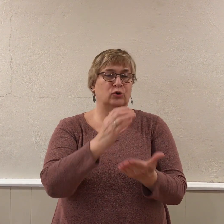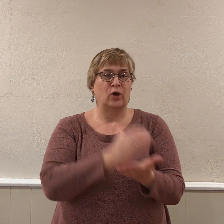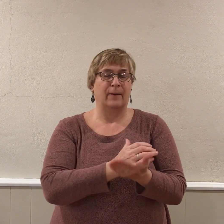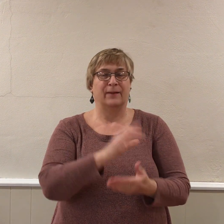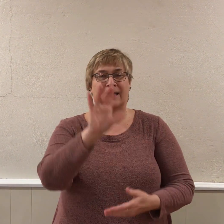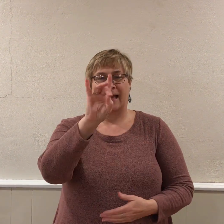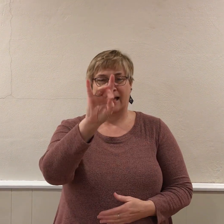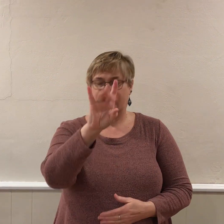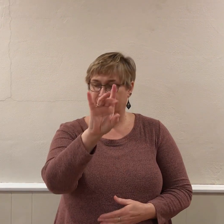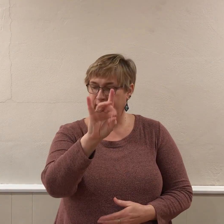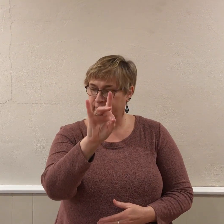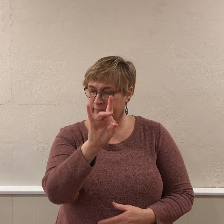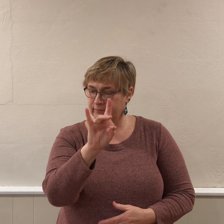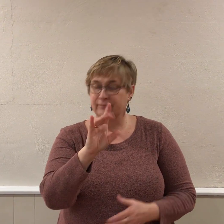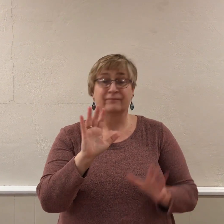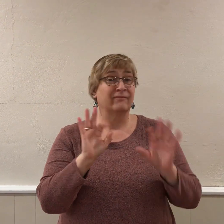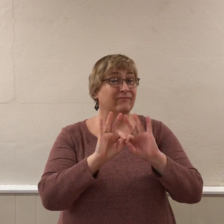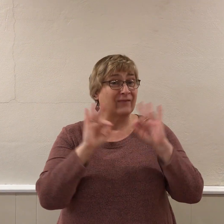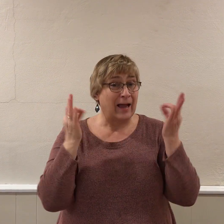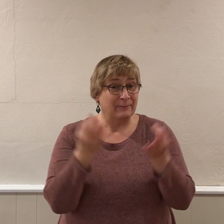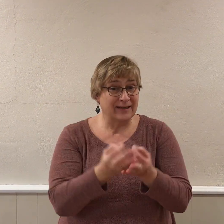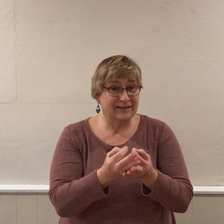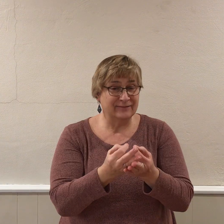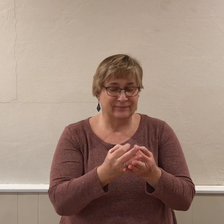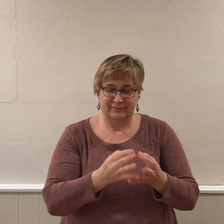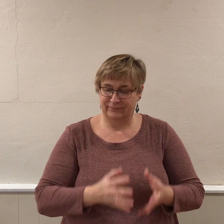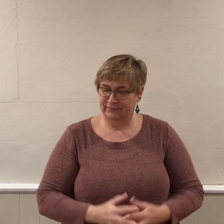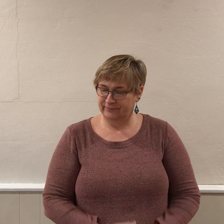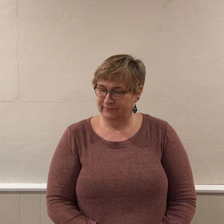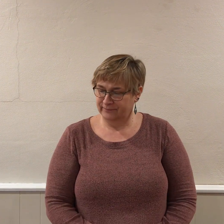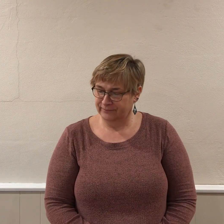This is chapter 8. The topic is all family.